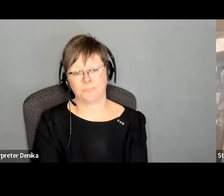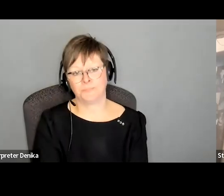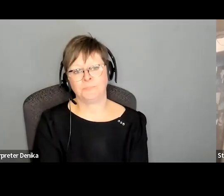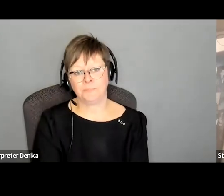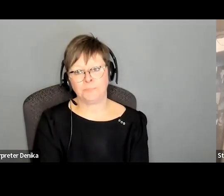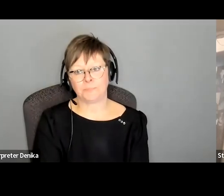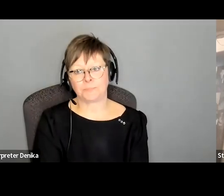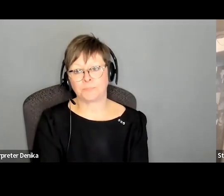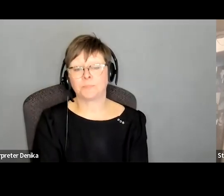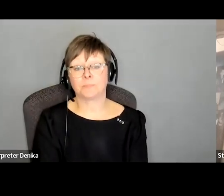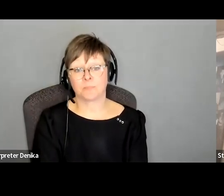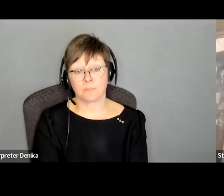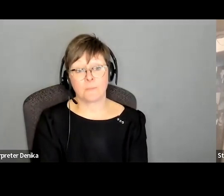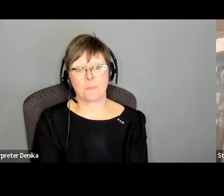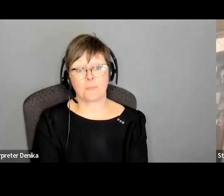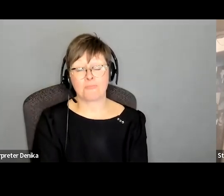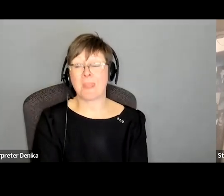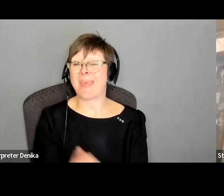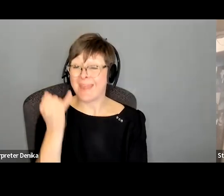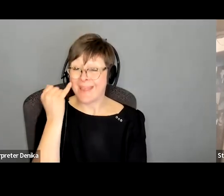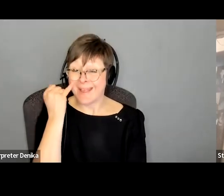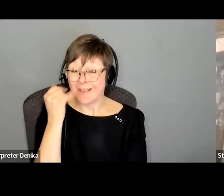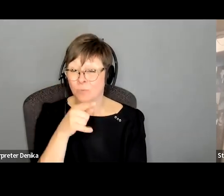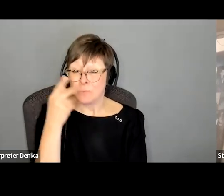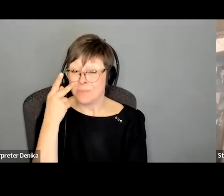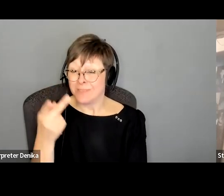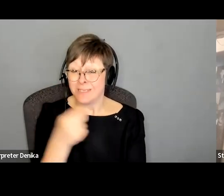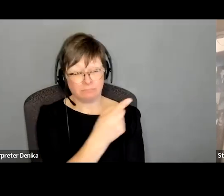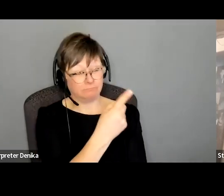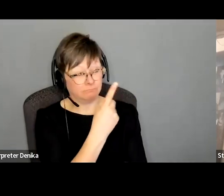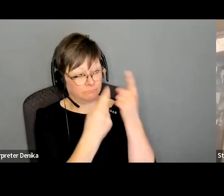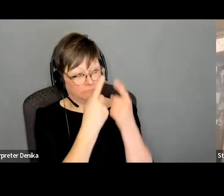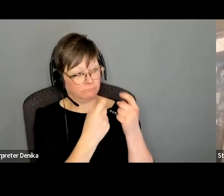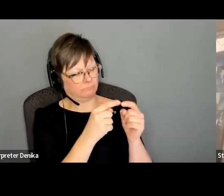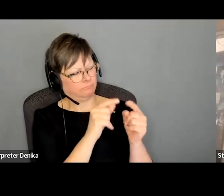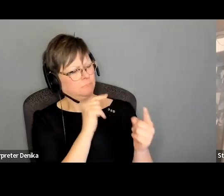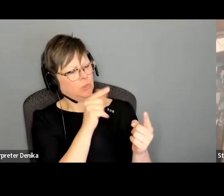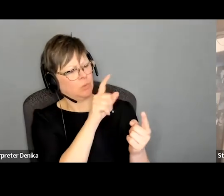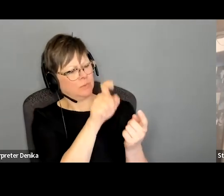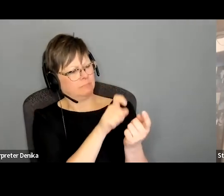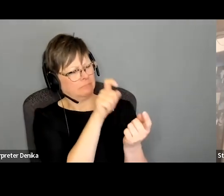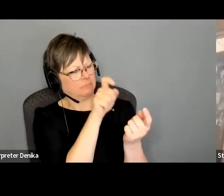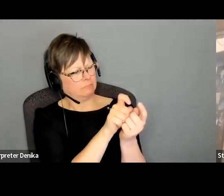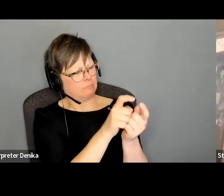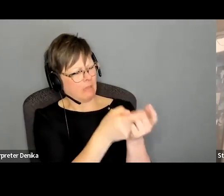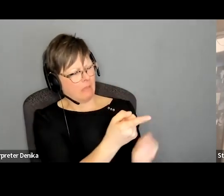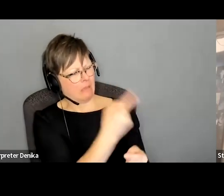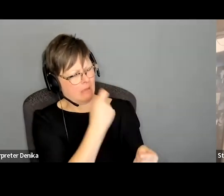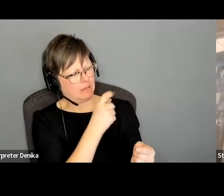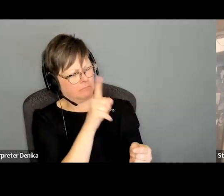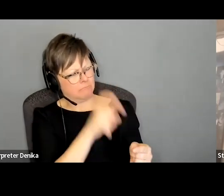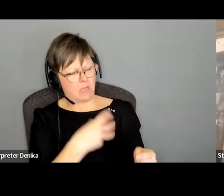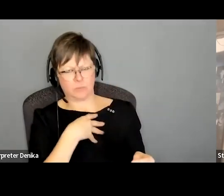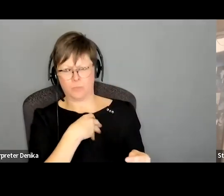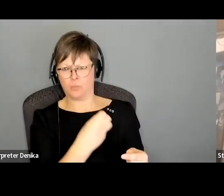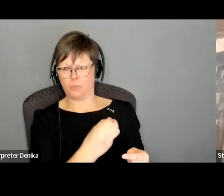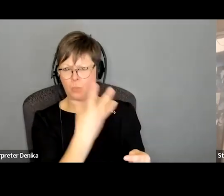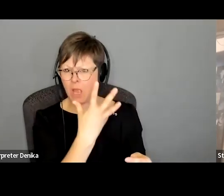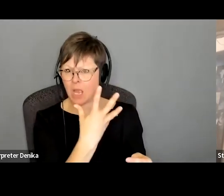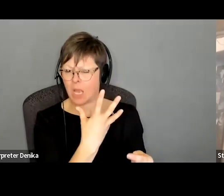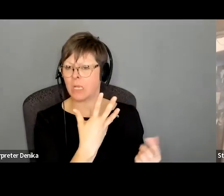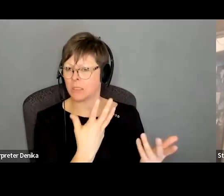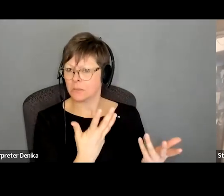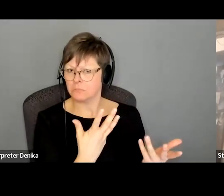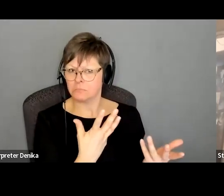if you see a breakdown where it doesn't specify that this person has to be white for example you know